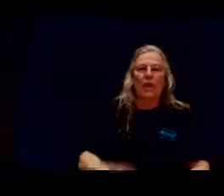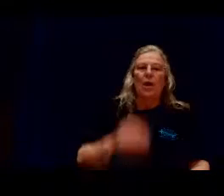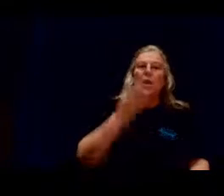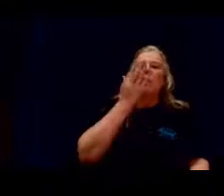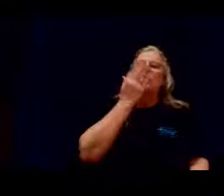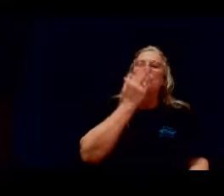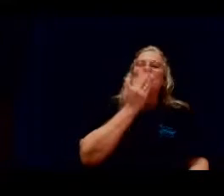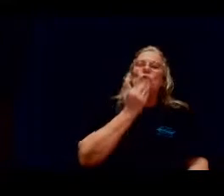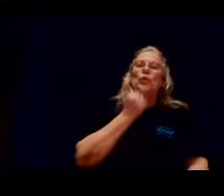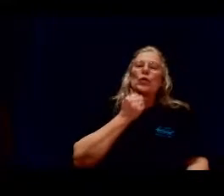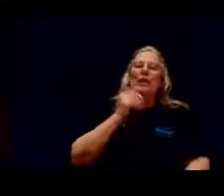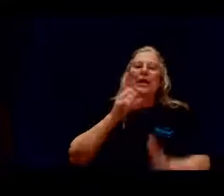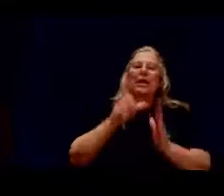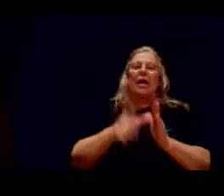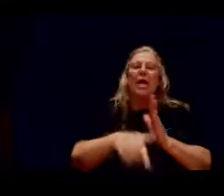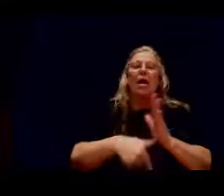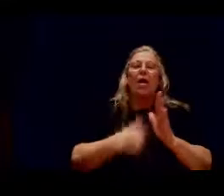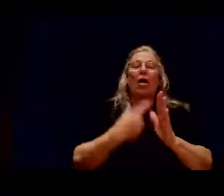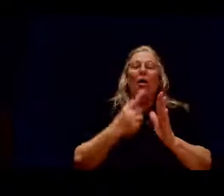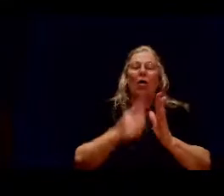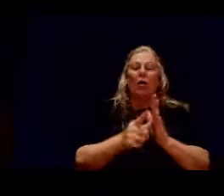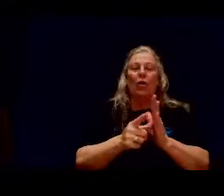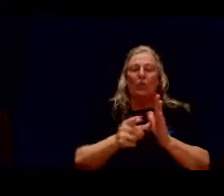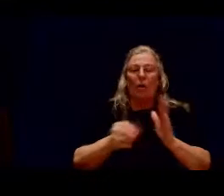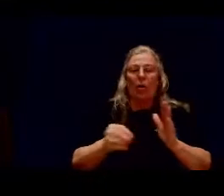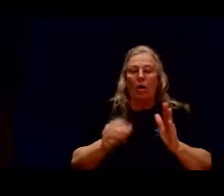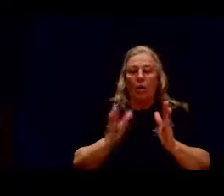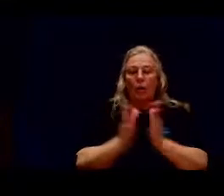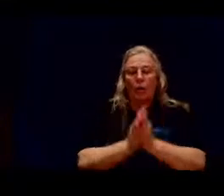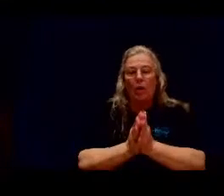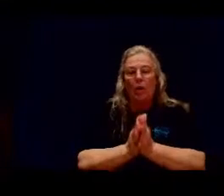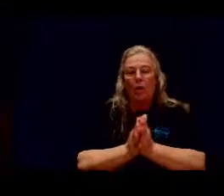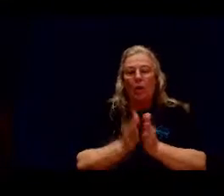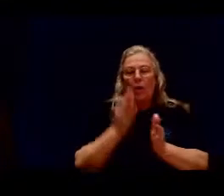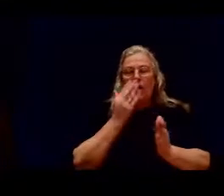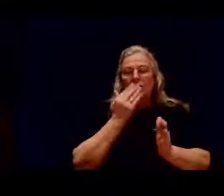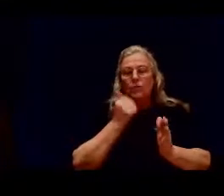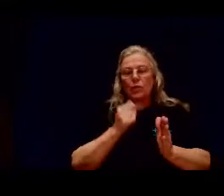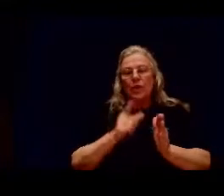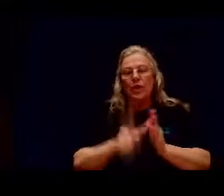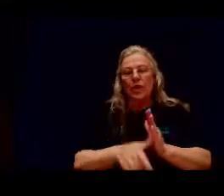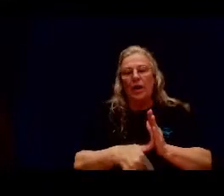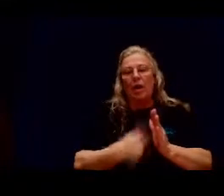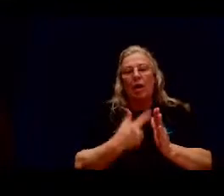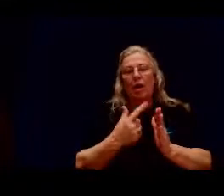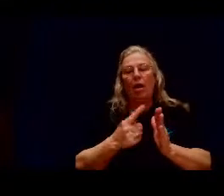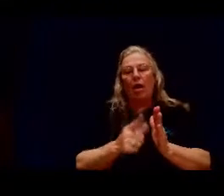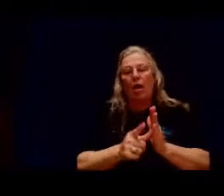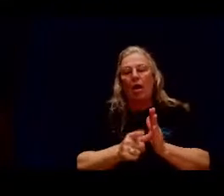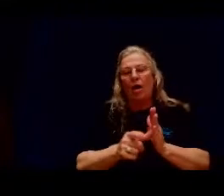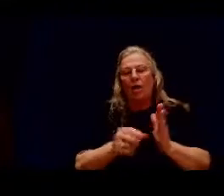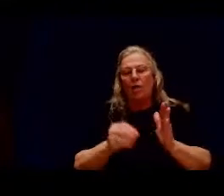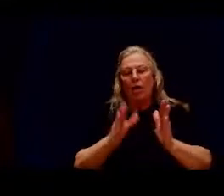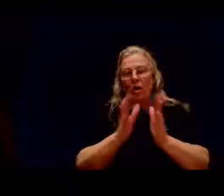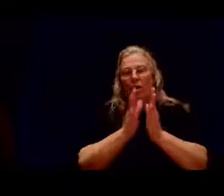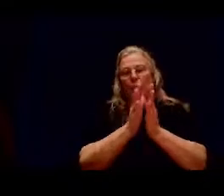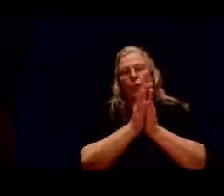sweet hour of prayer sweet hour of